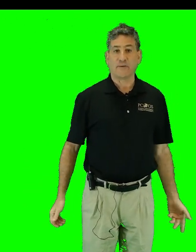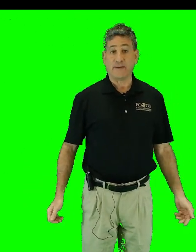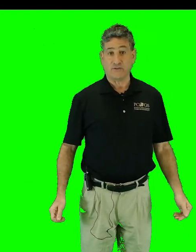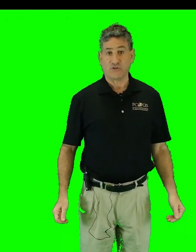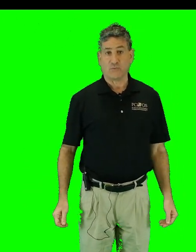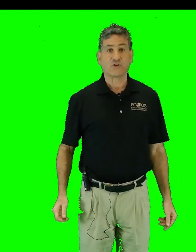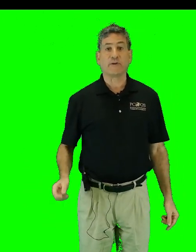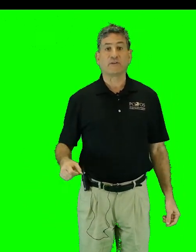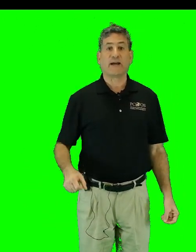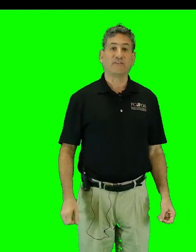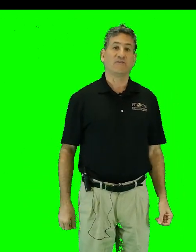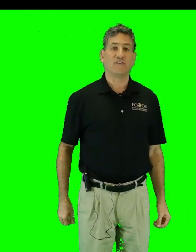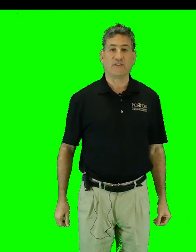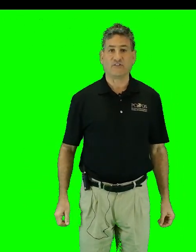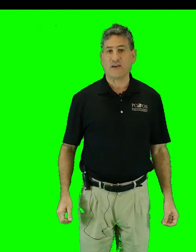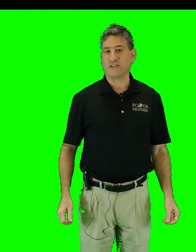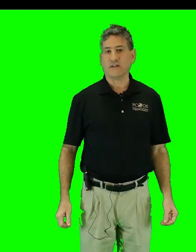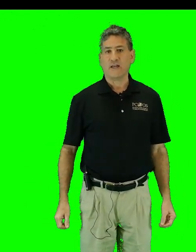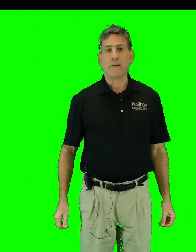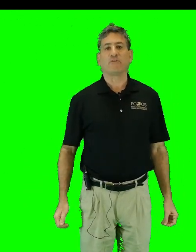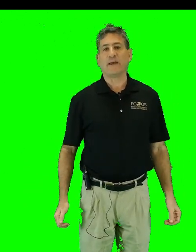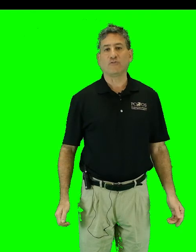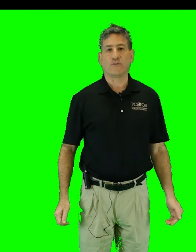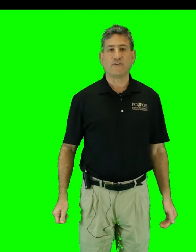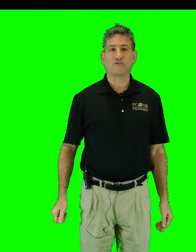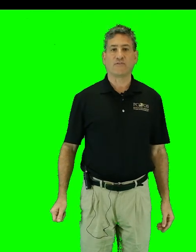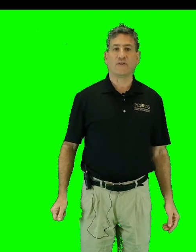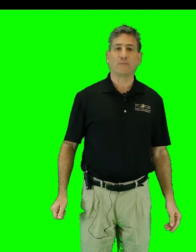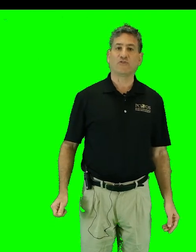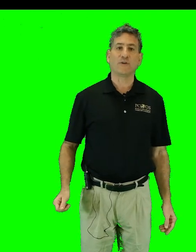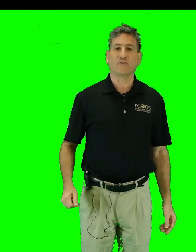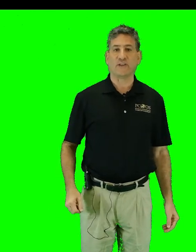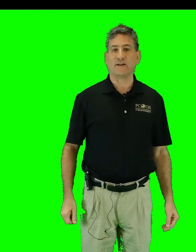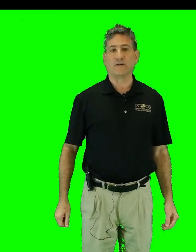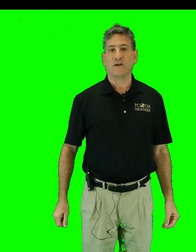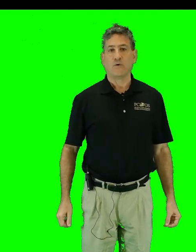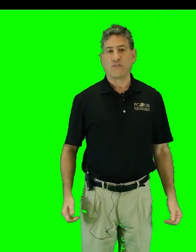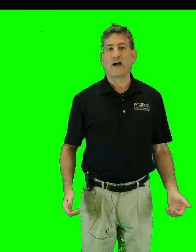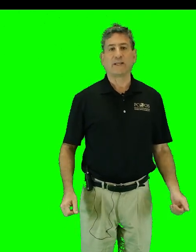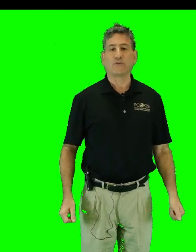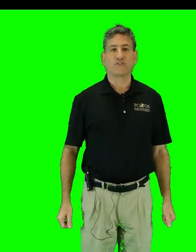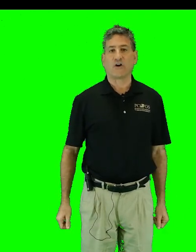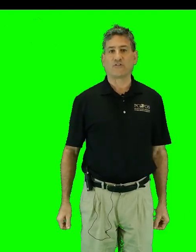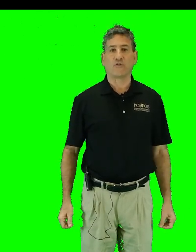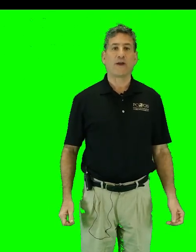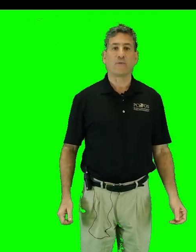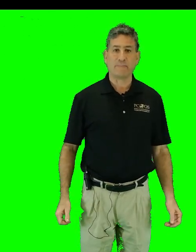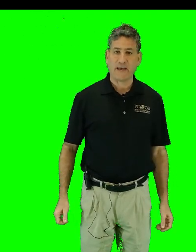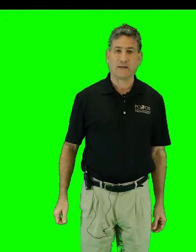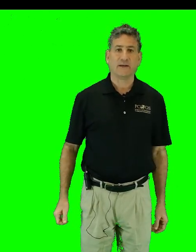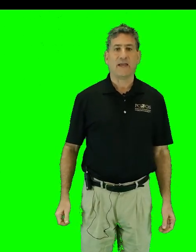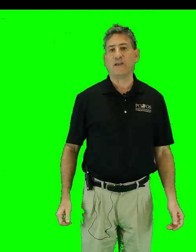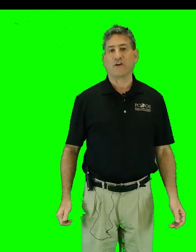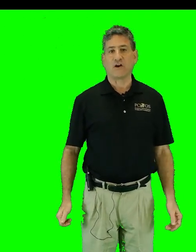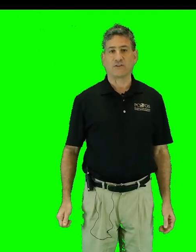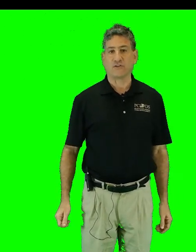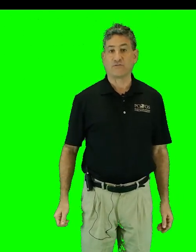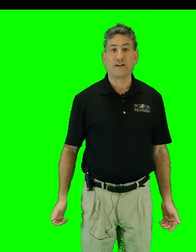the Beach, which appeared in 1957 and was made into a feature film two years later with Hollywood stars Gregory Peck, Ava Gardner, Fred